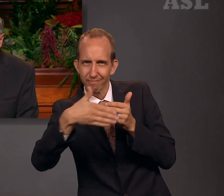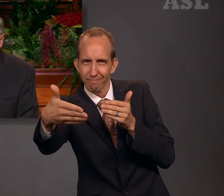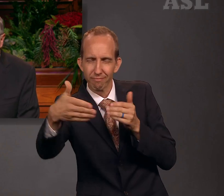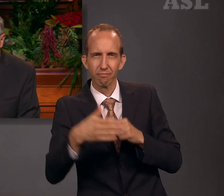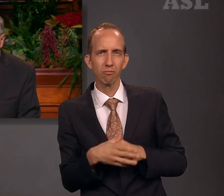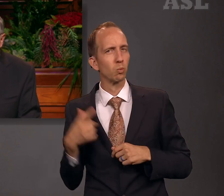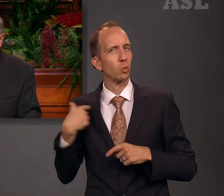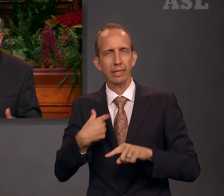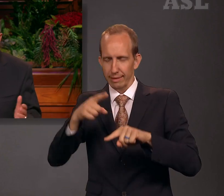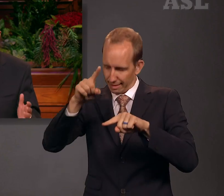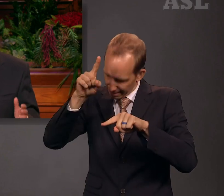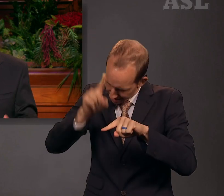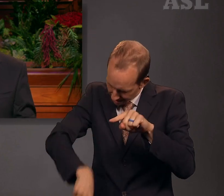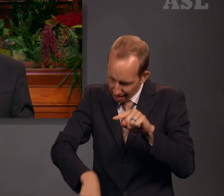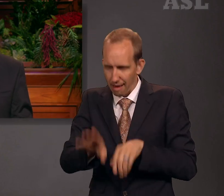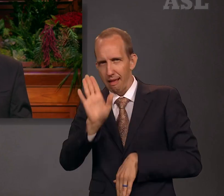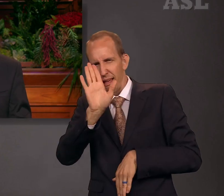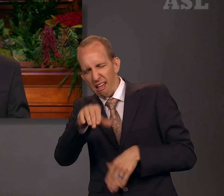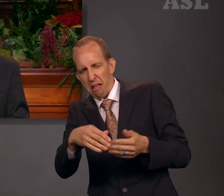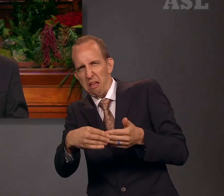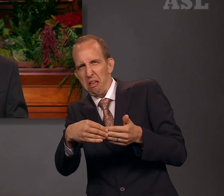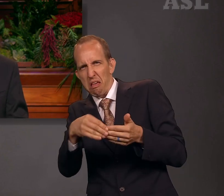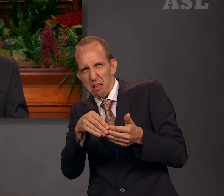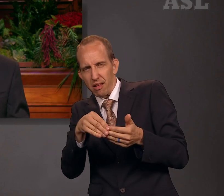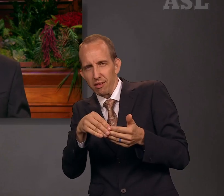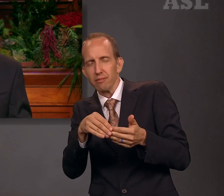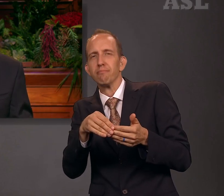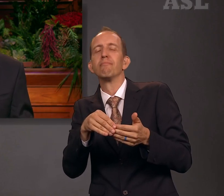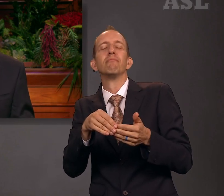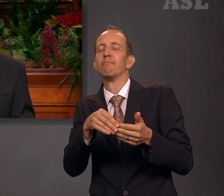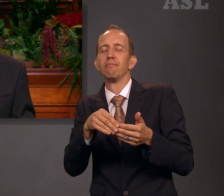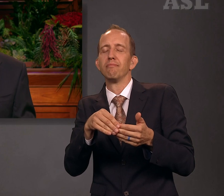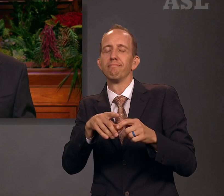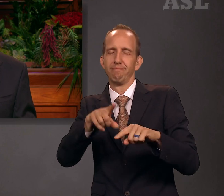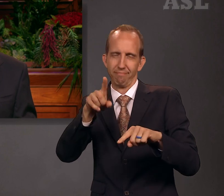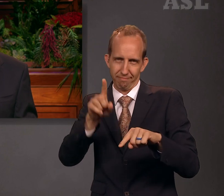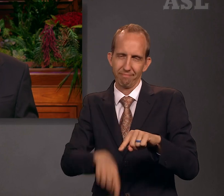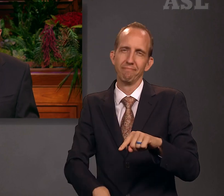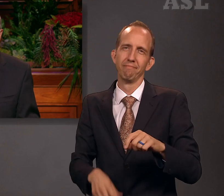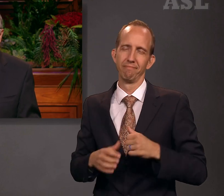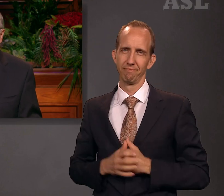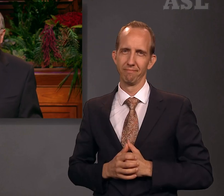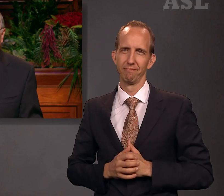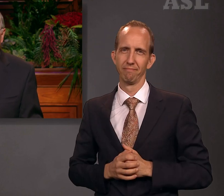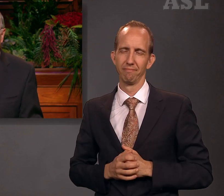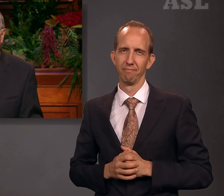Then He repeated, The name of the Church is not negotiable.